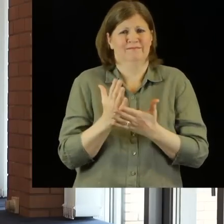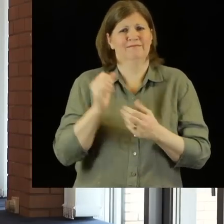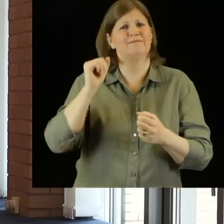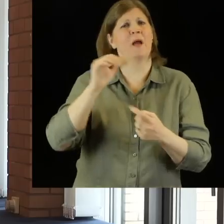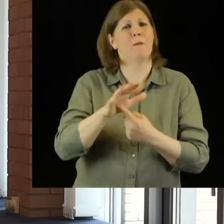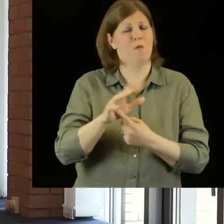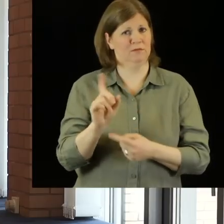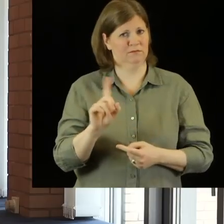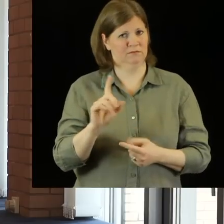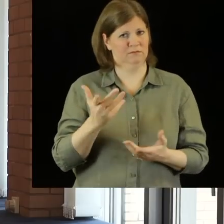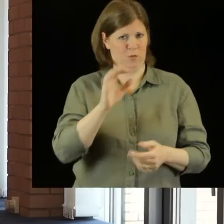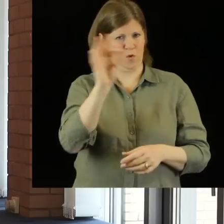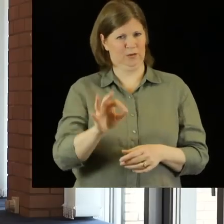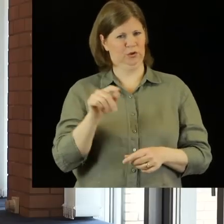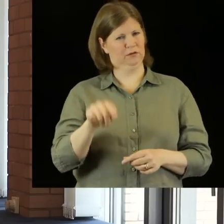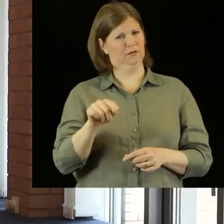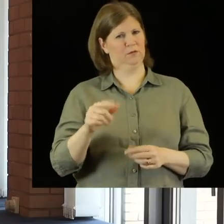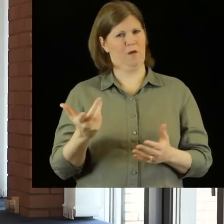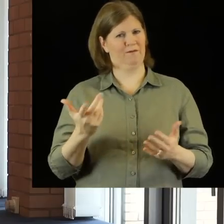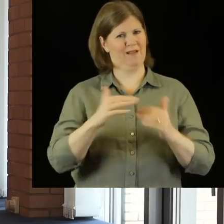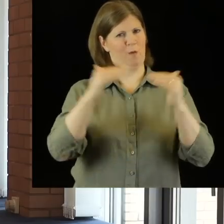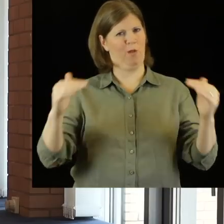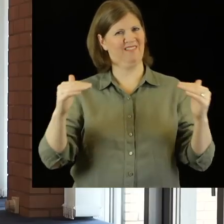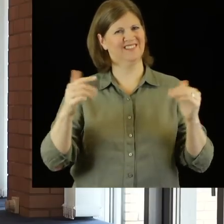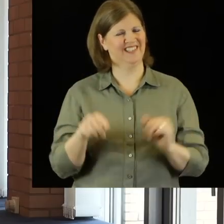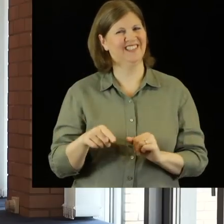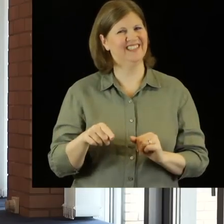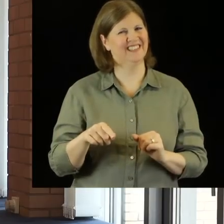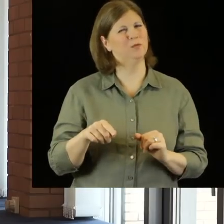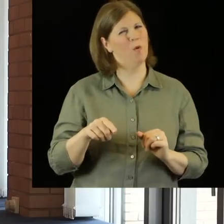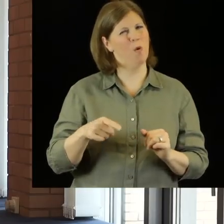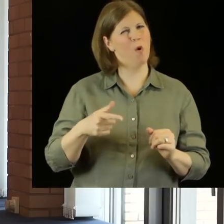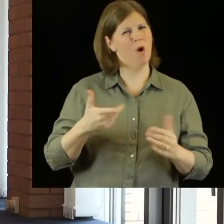Ultimately it addresses really important questions of equality.